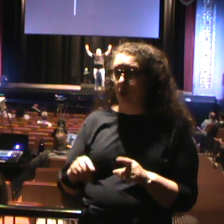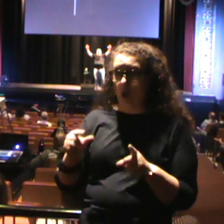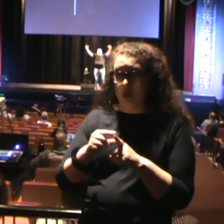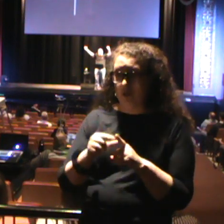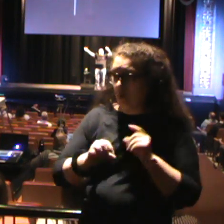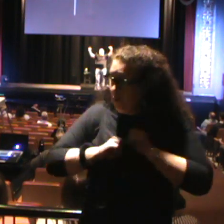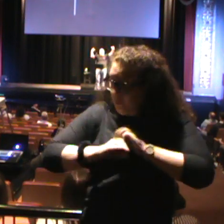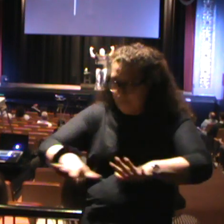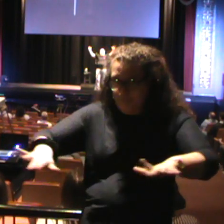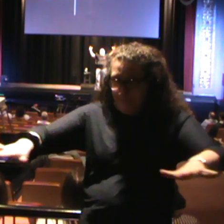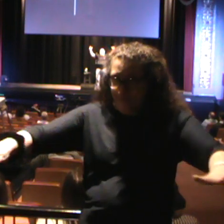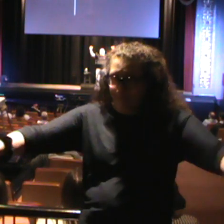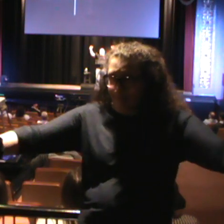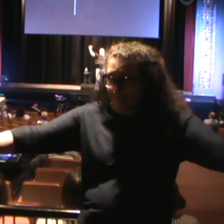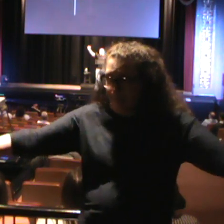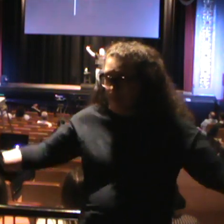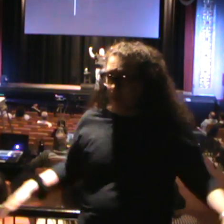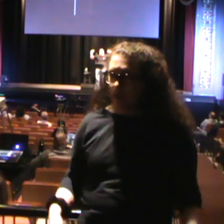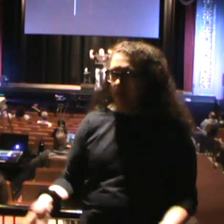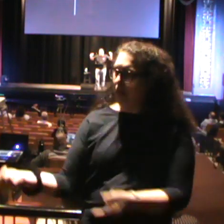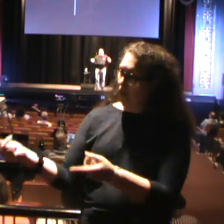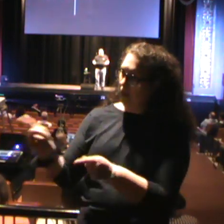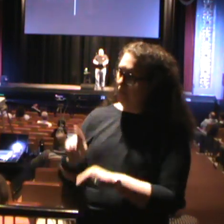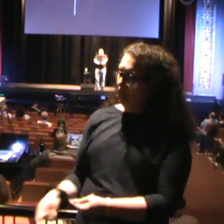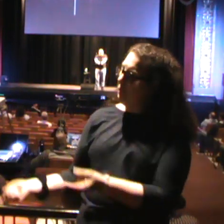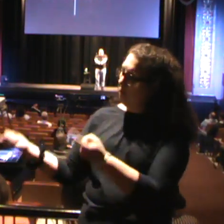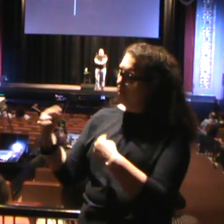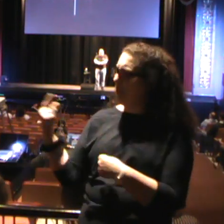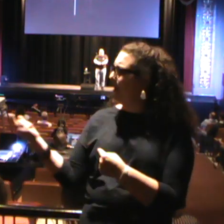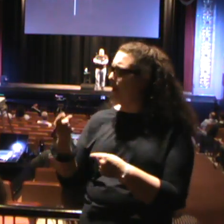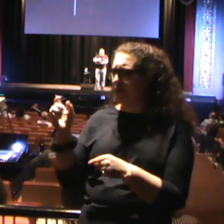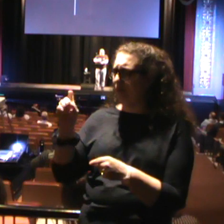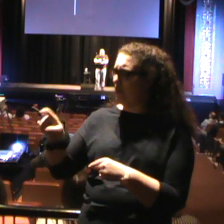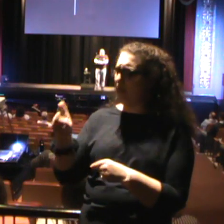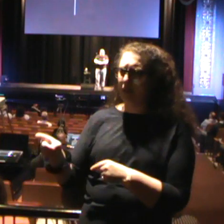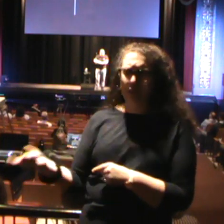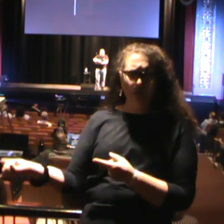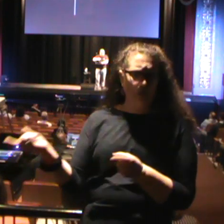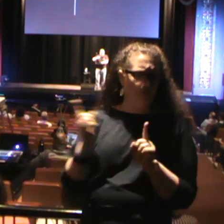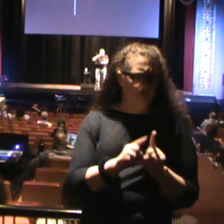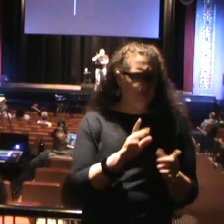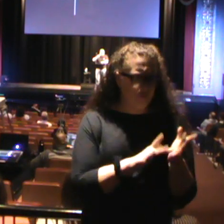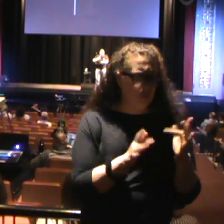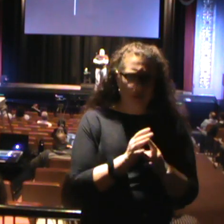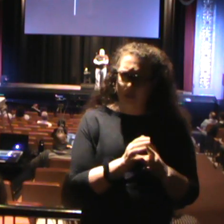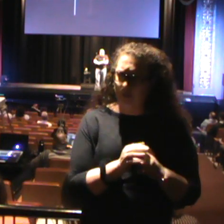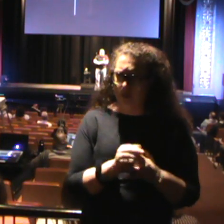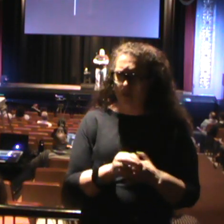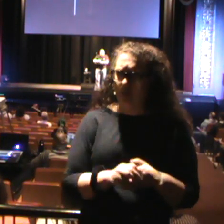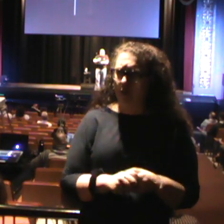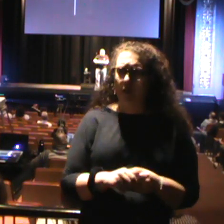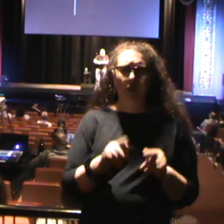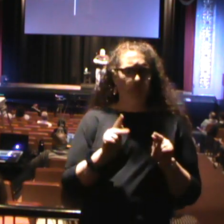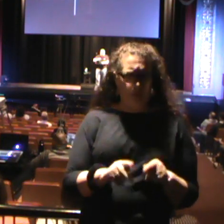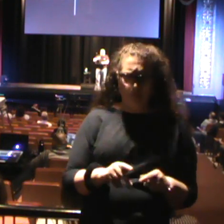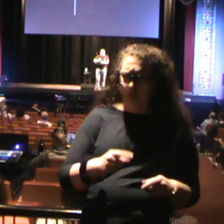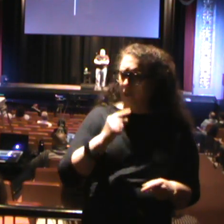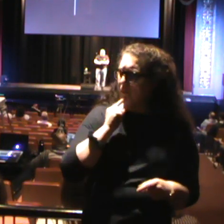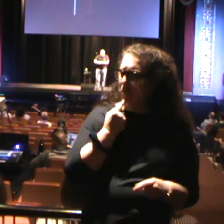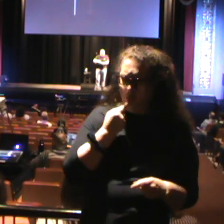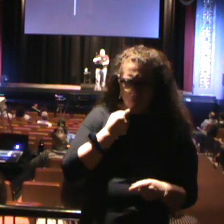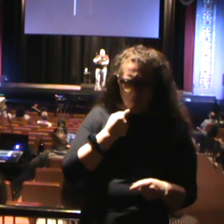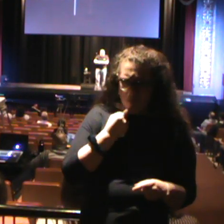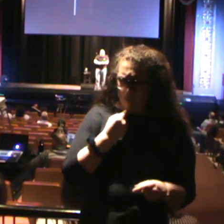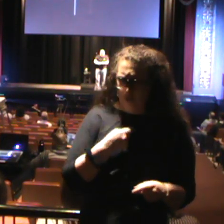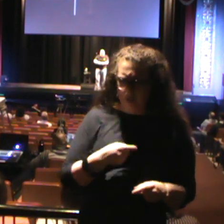so much that people were bringing anybody who was in need to him. The scripture says they were bringing the afflicted. People were suffering with diseases, intense pains,